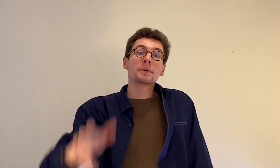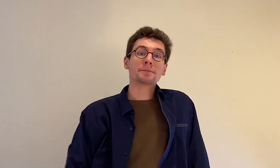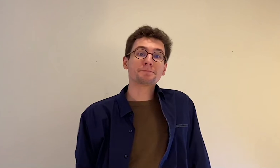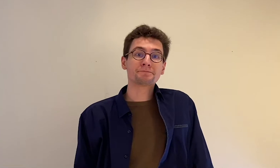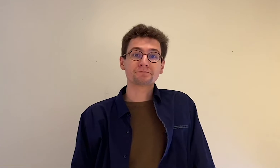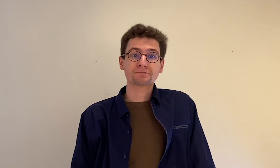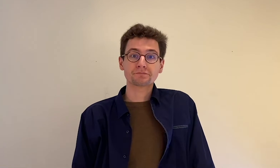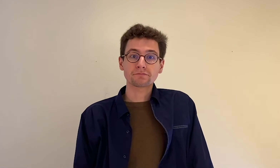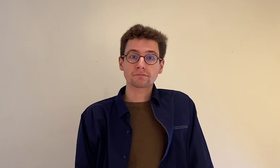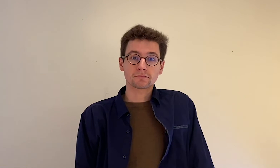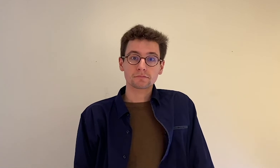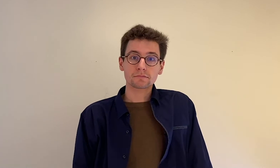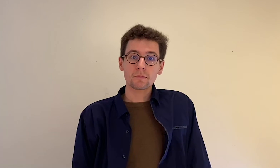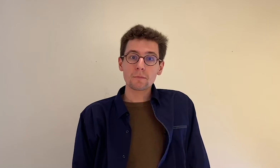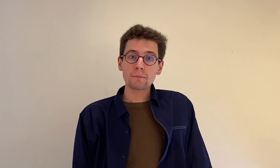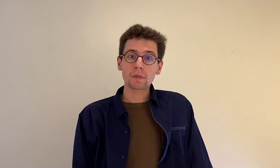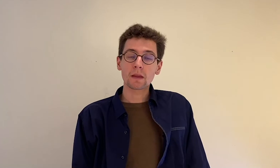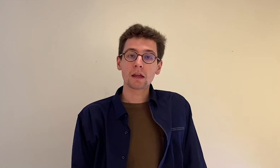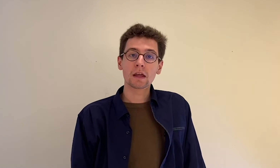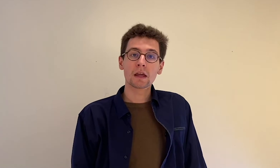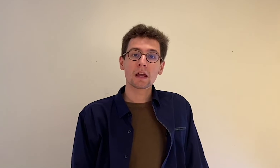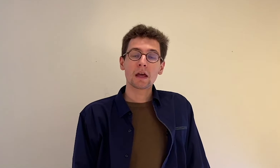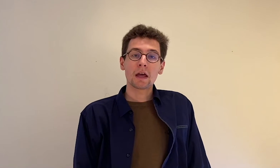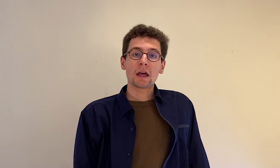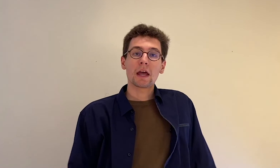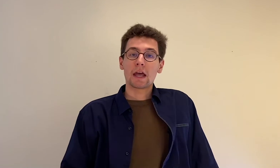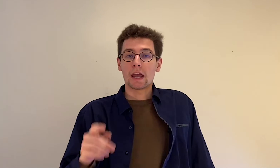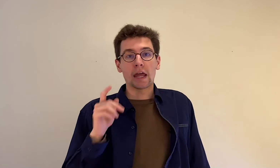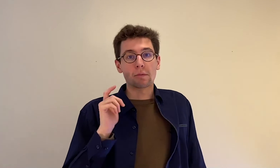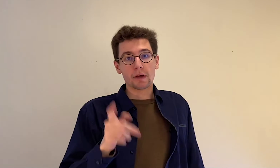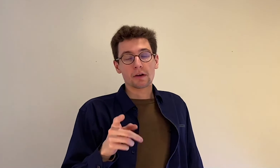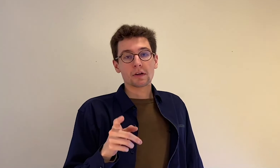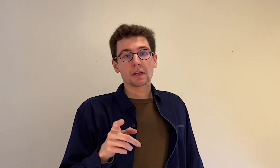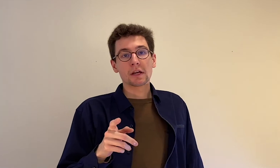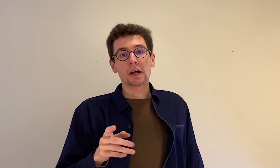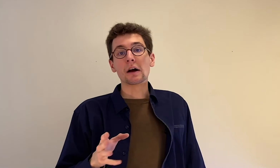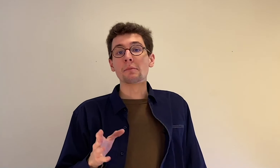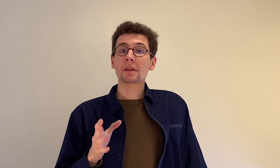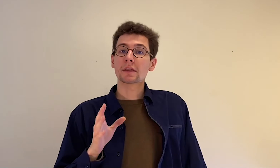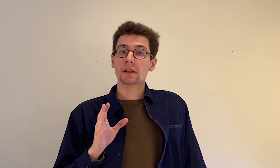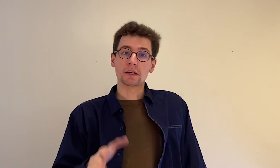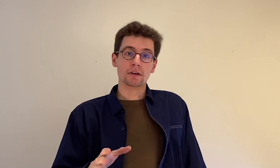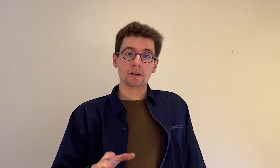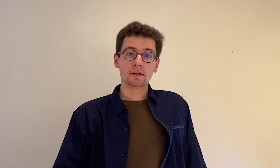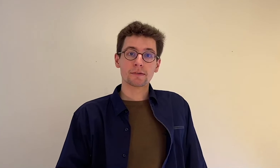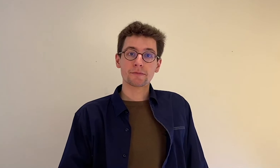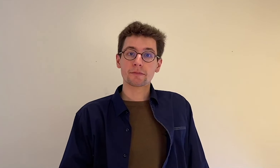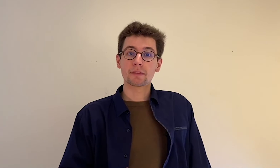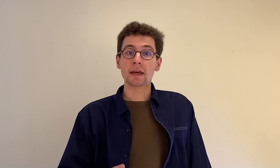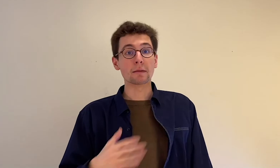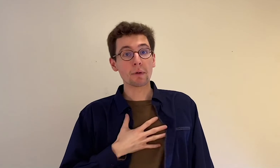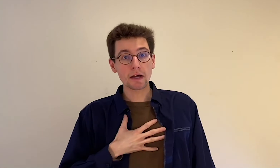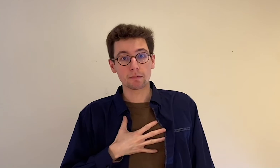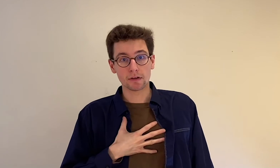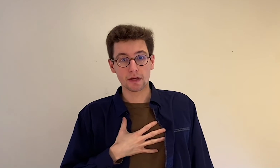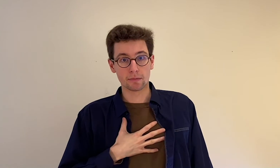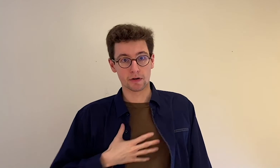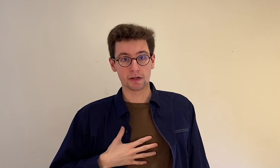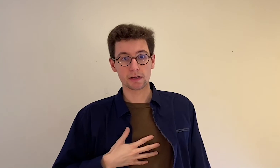and about a month later at my birthday party